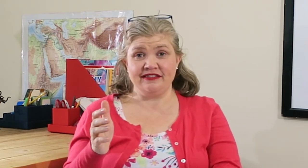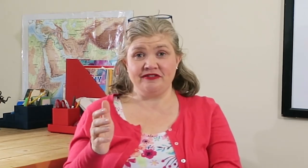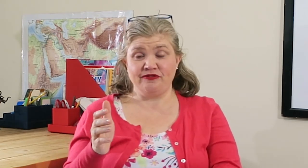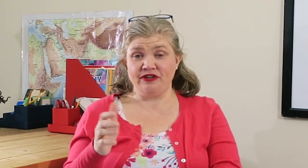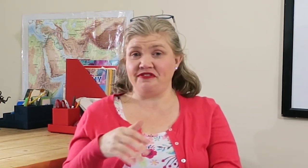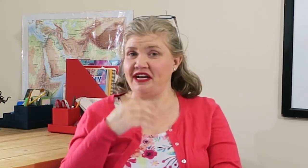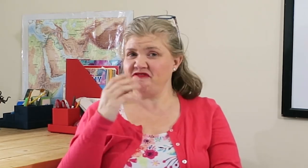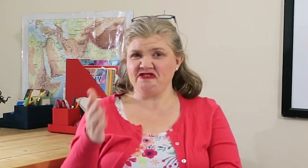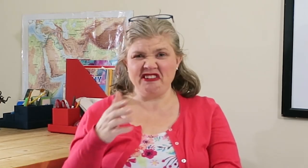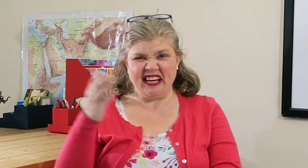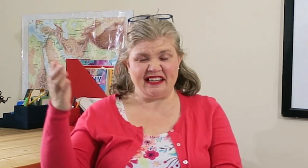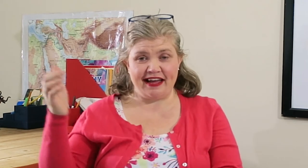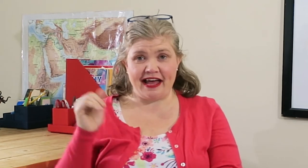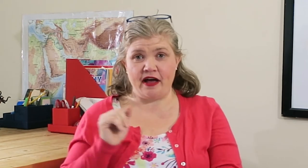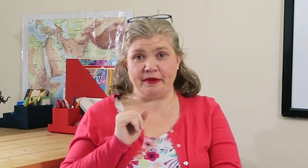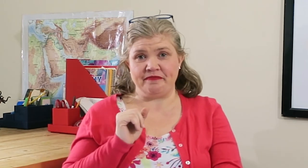four or five, great, up it.